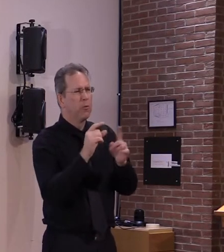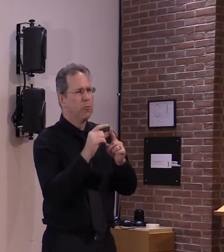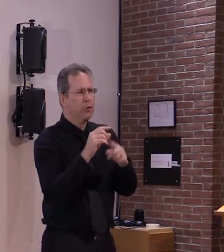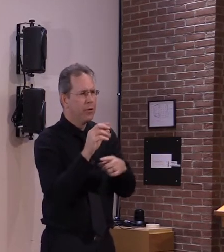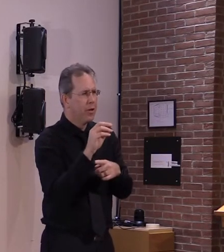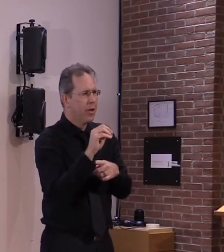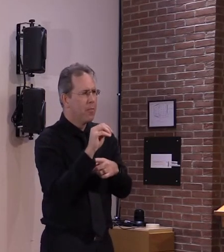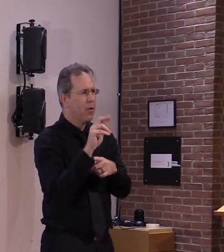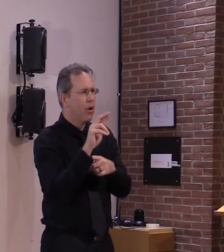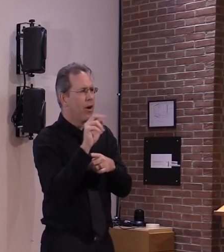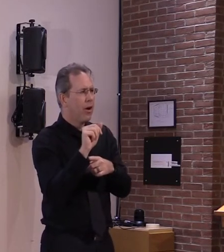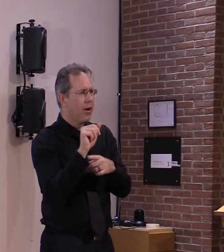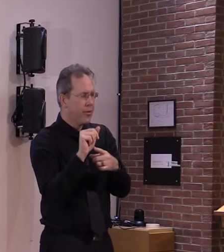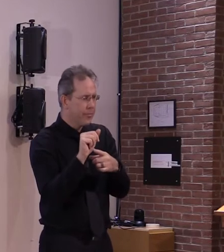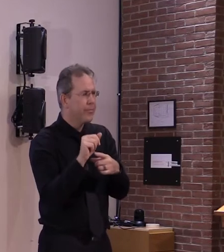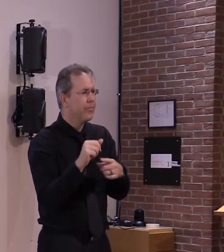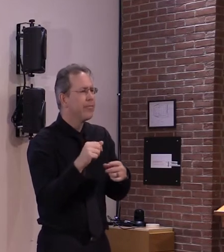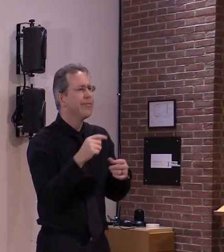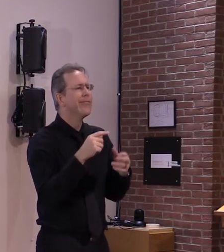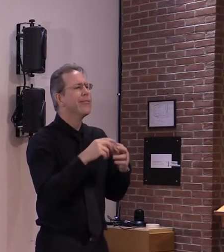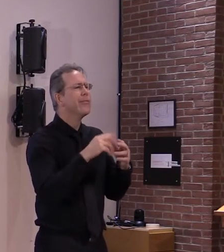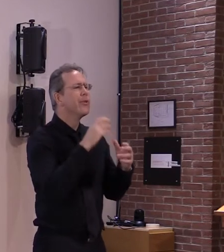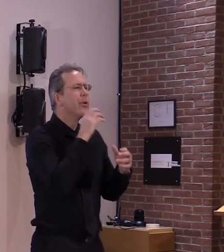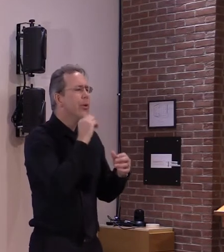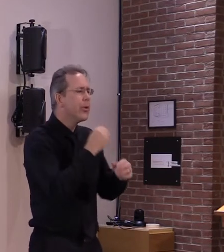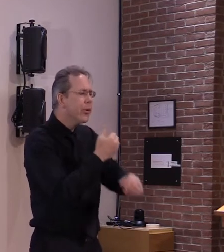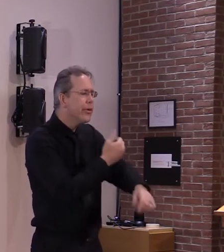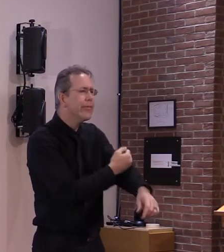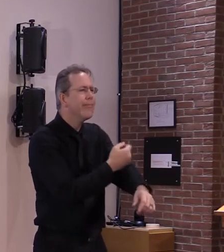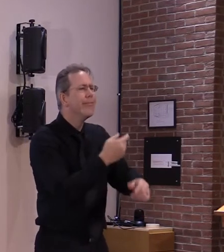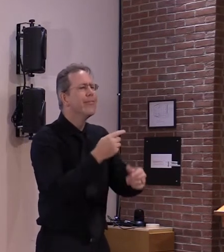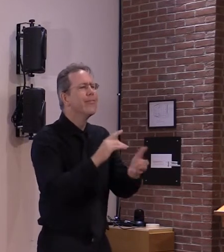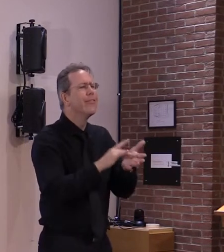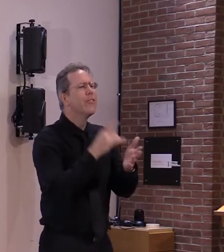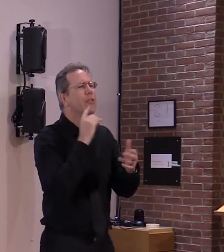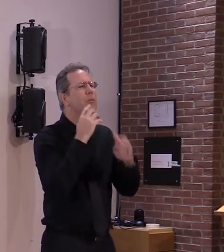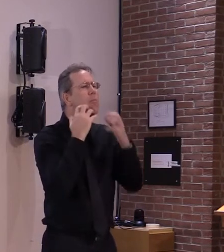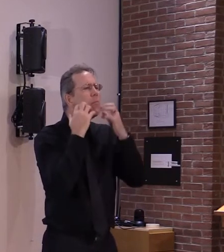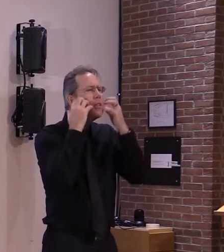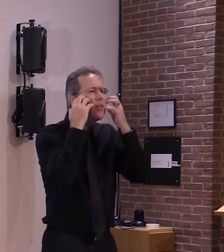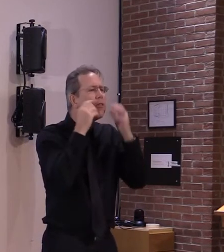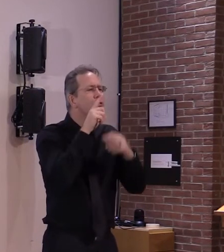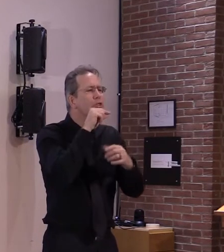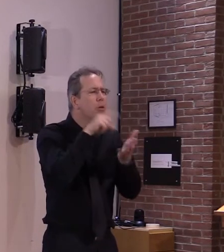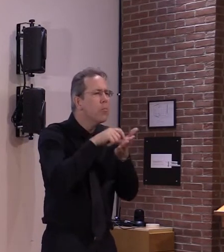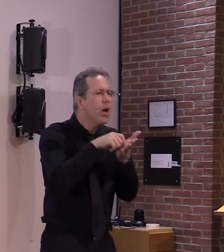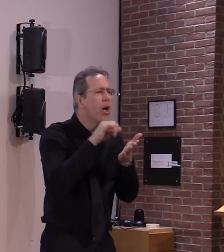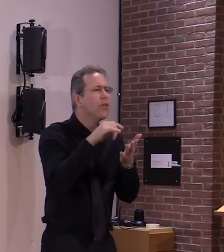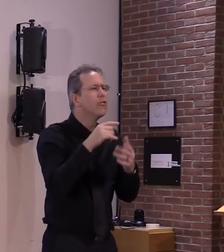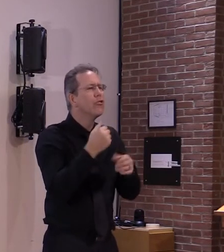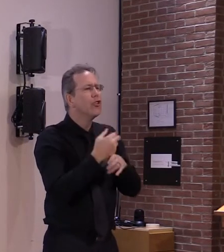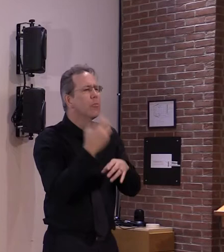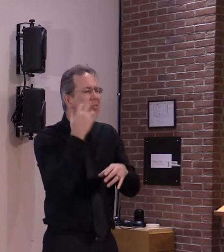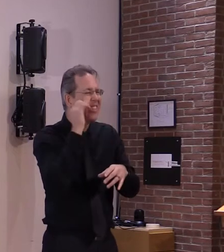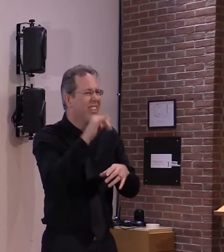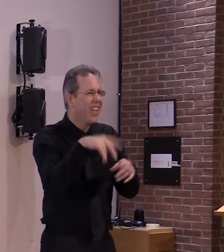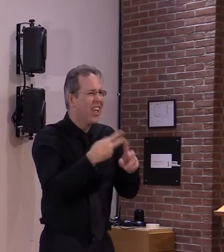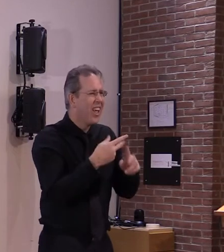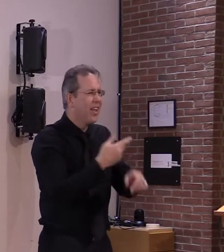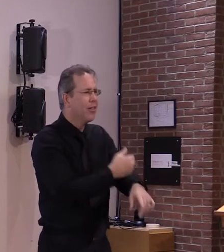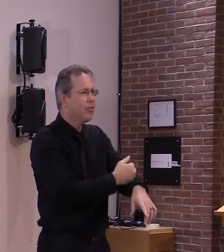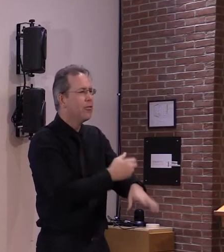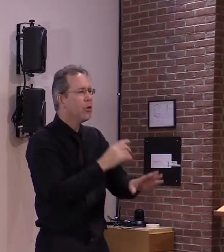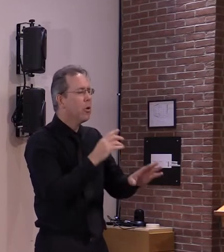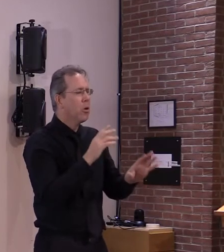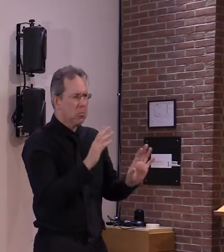technology and new understanding and it's a scientific breakthrough frankly um so it wasn't possible for